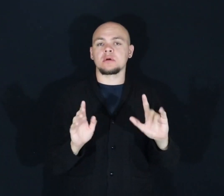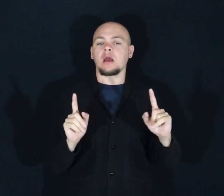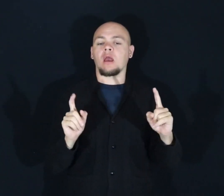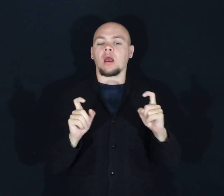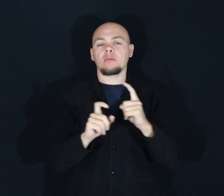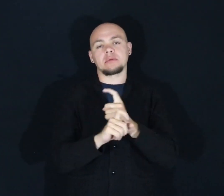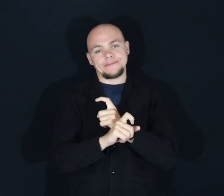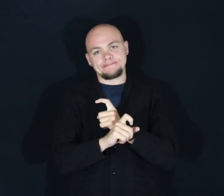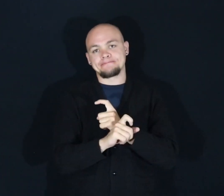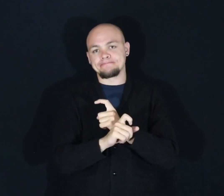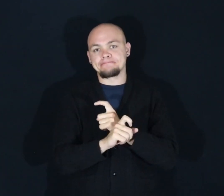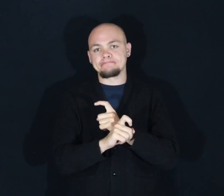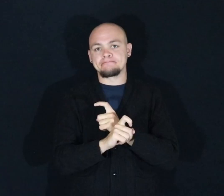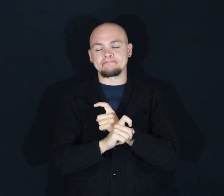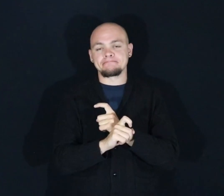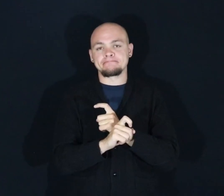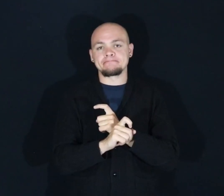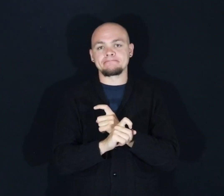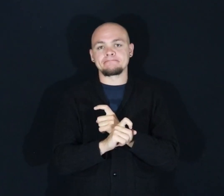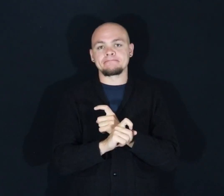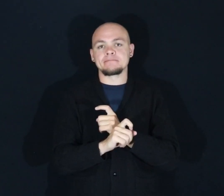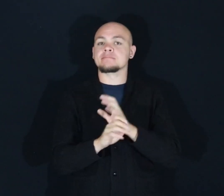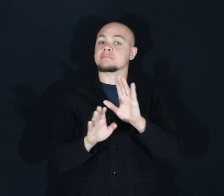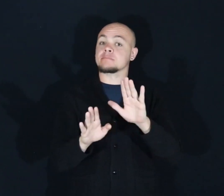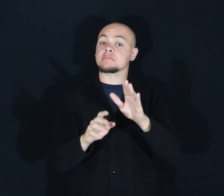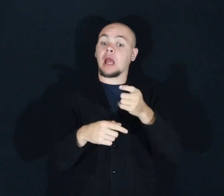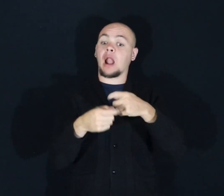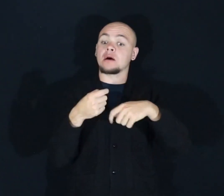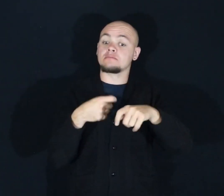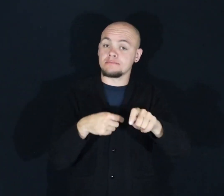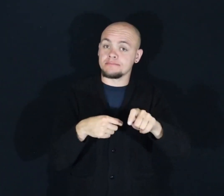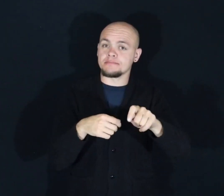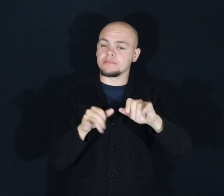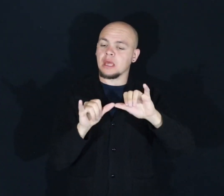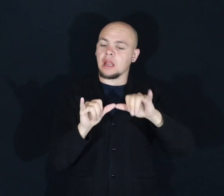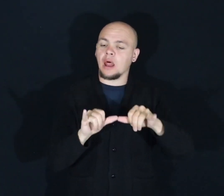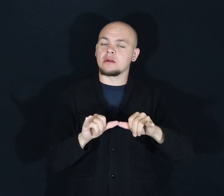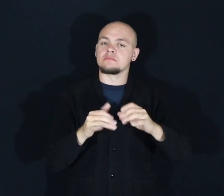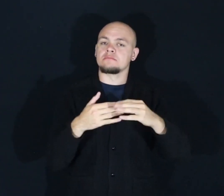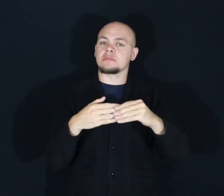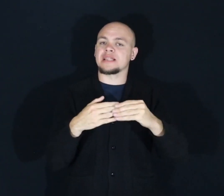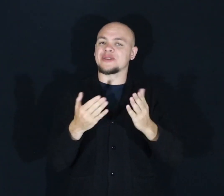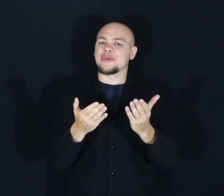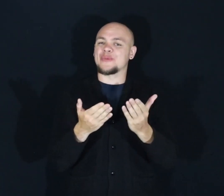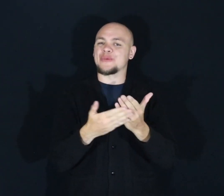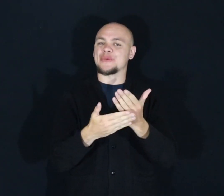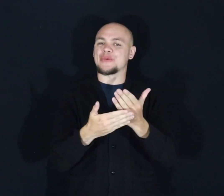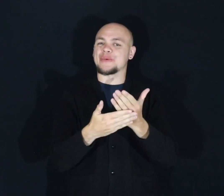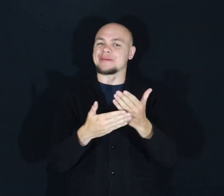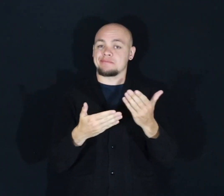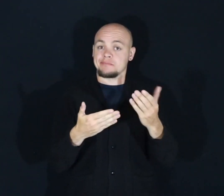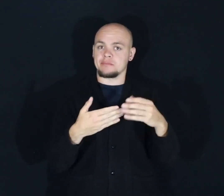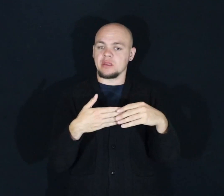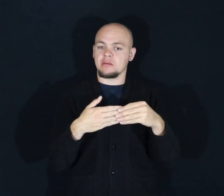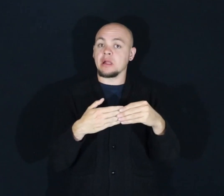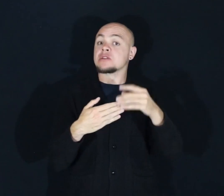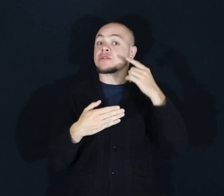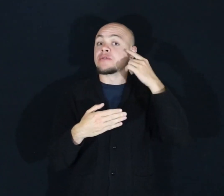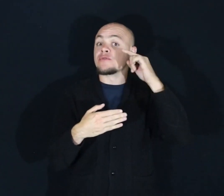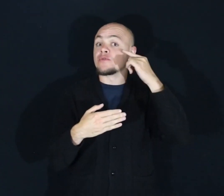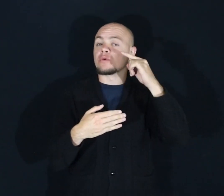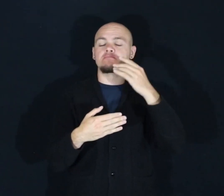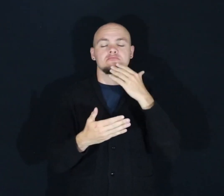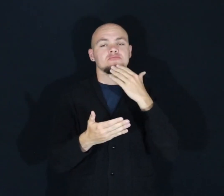than that. Instead, we can strive to engineer new plastics. Plastics for good.